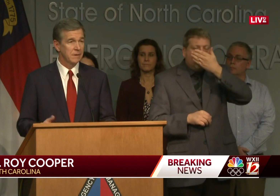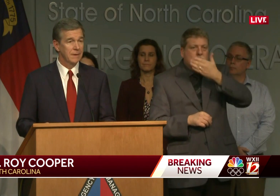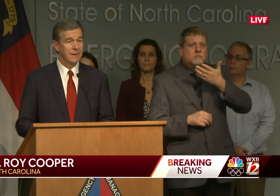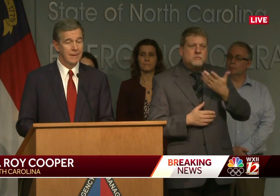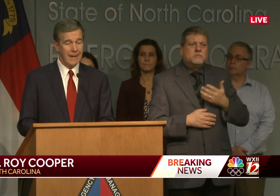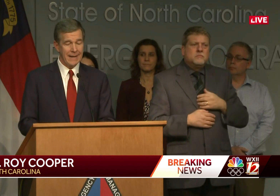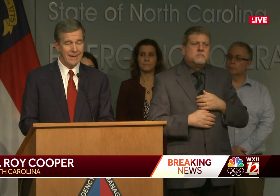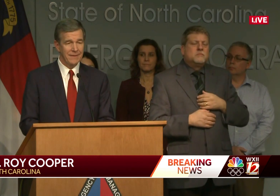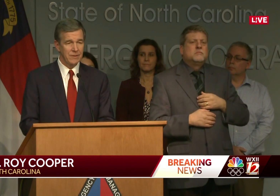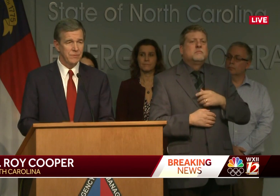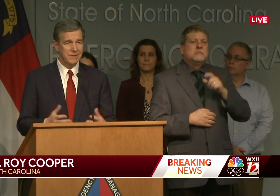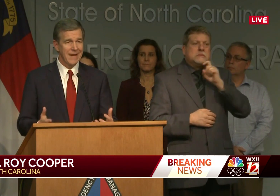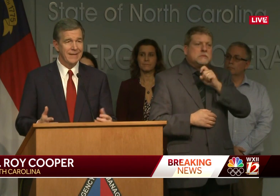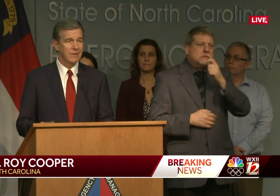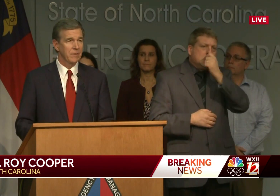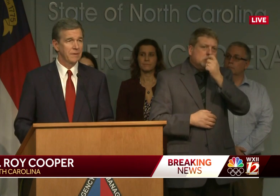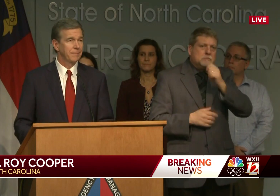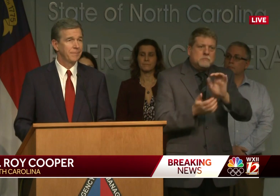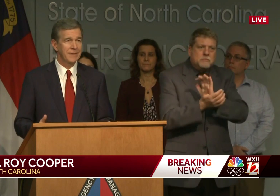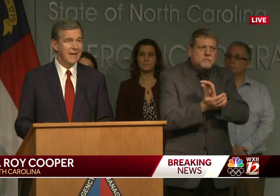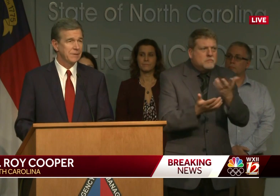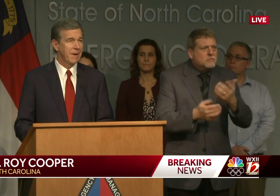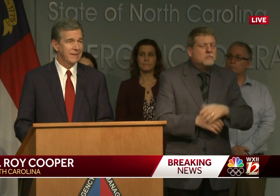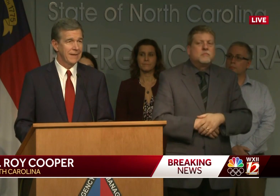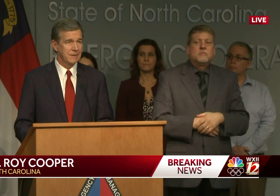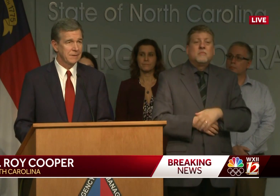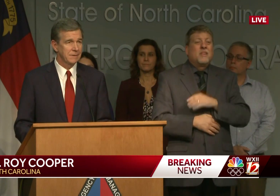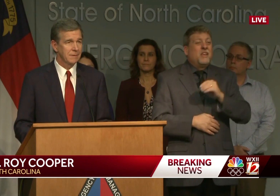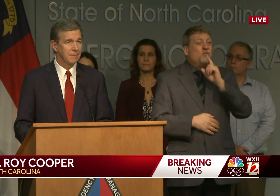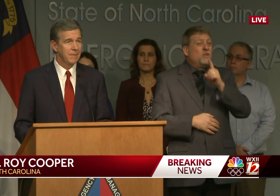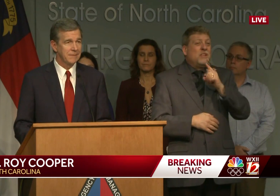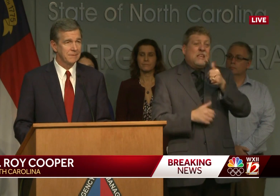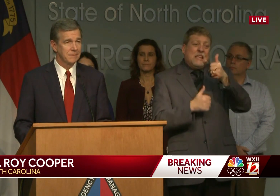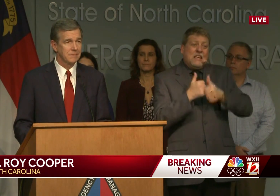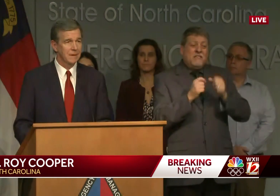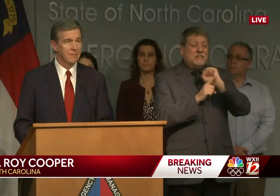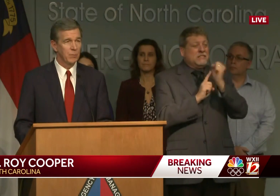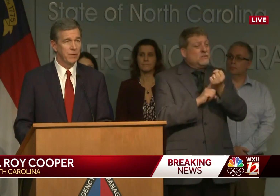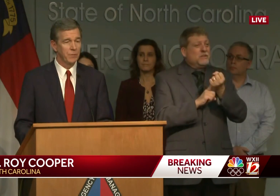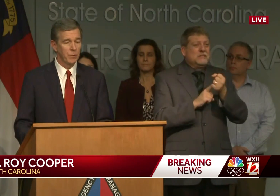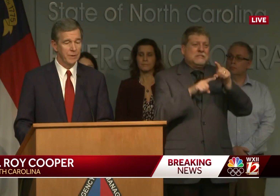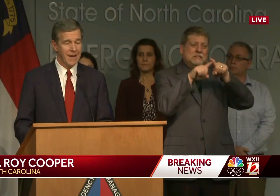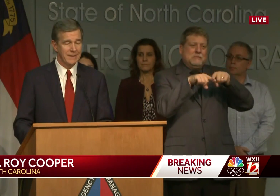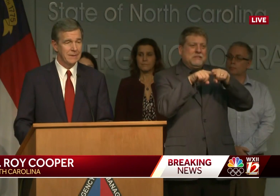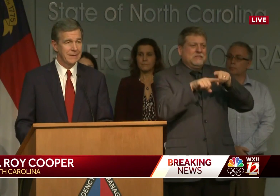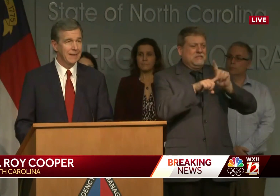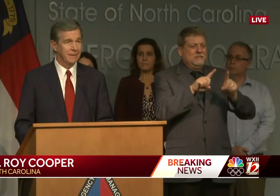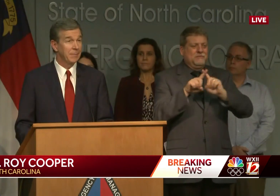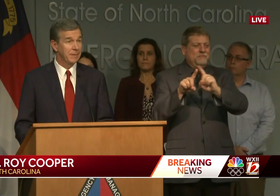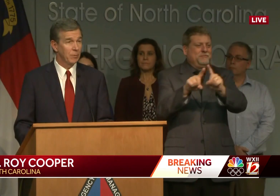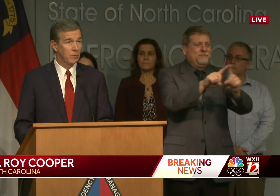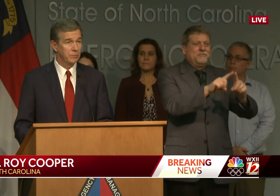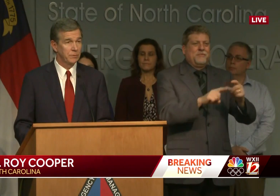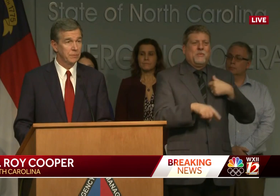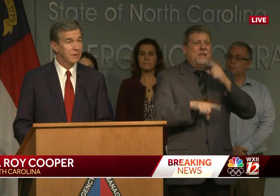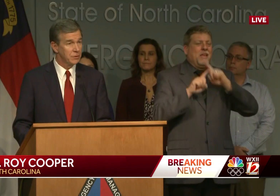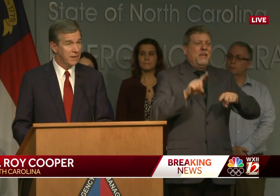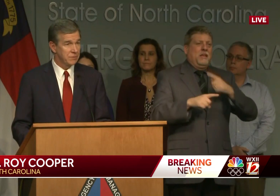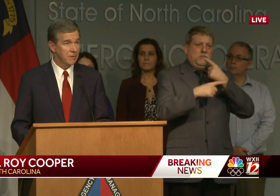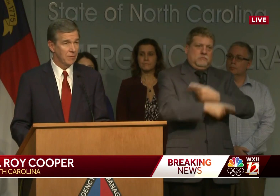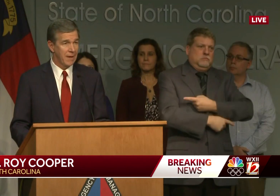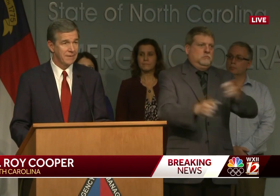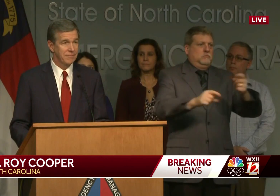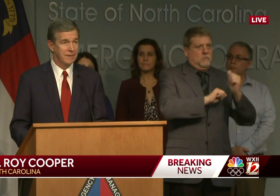sneeze. And I think you just take it on a case-by-case basis. I mean, we're not telling people to